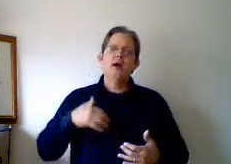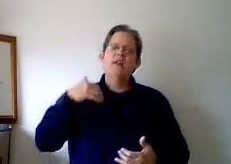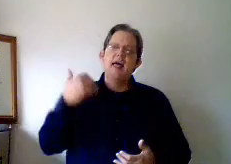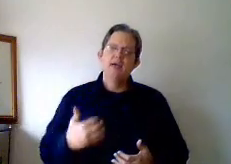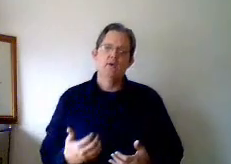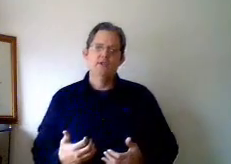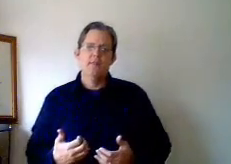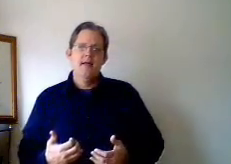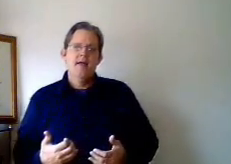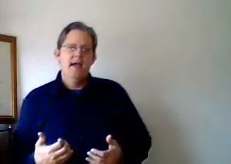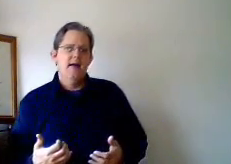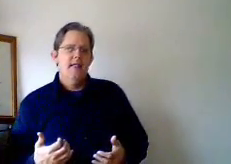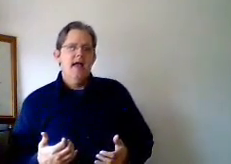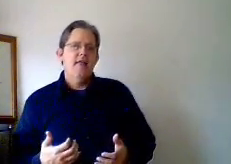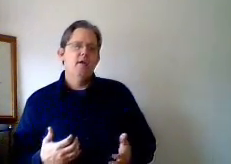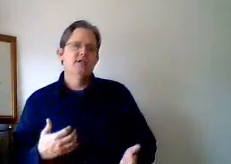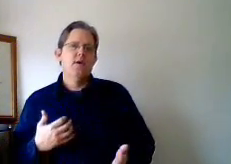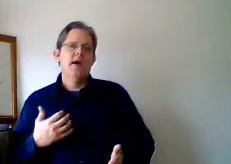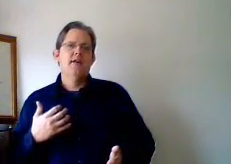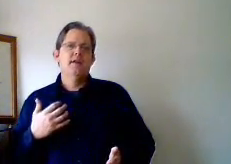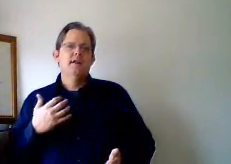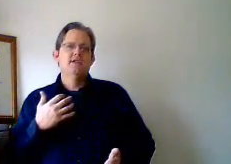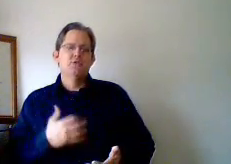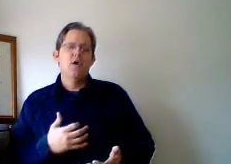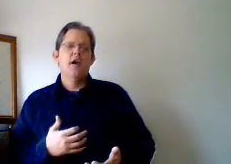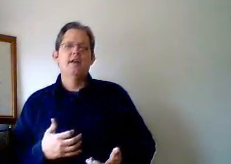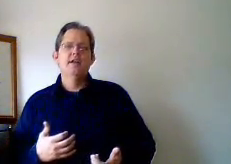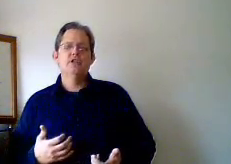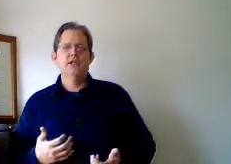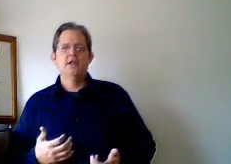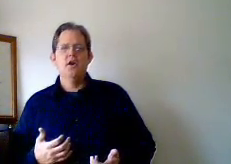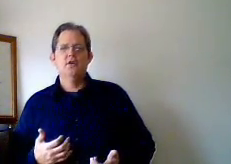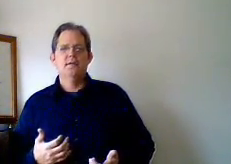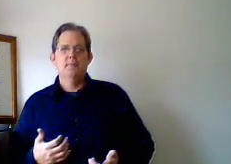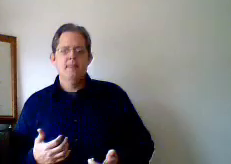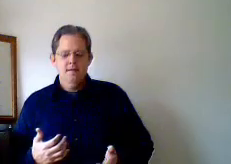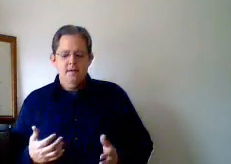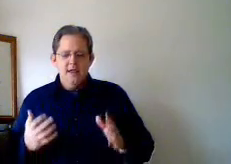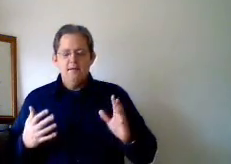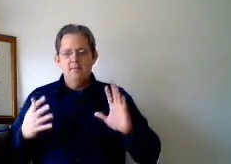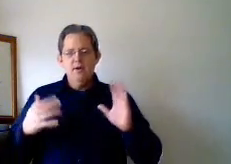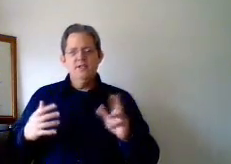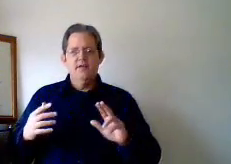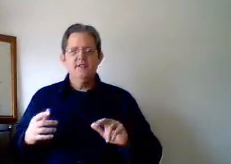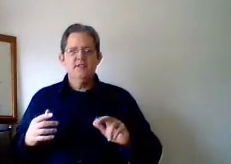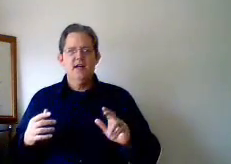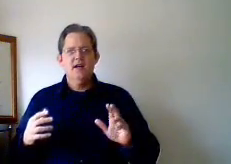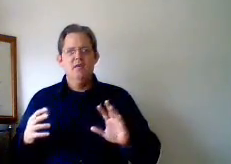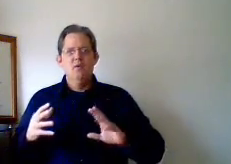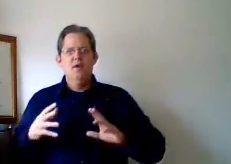language and that was what Strong initially noted. Yet most of us would